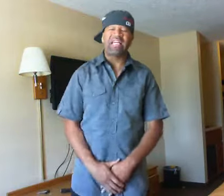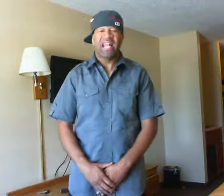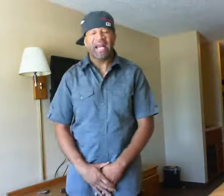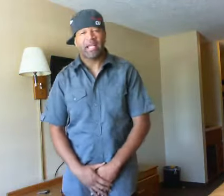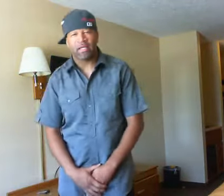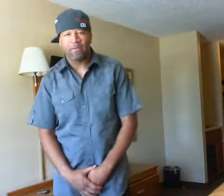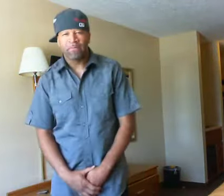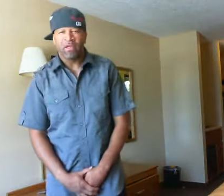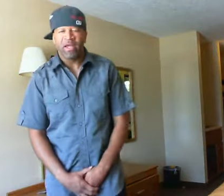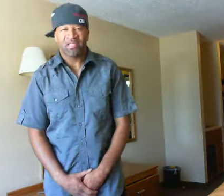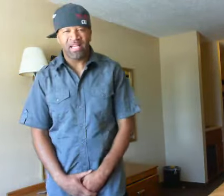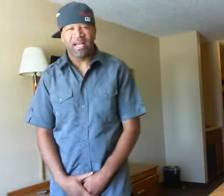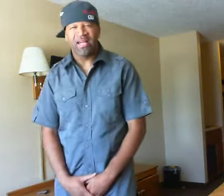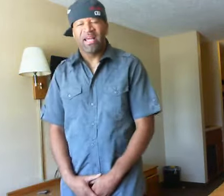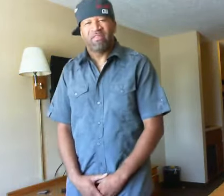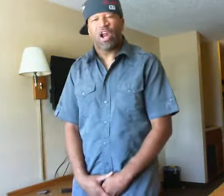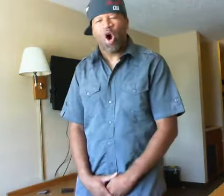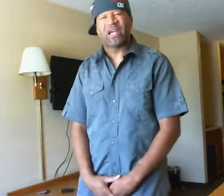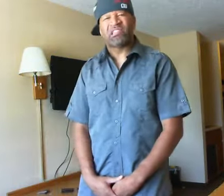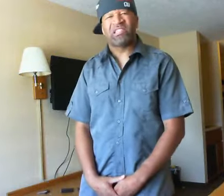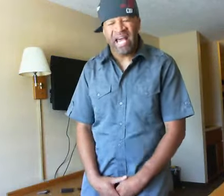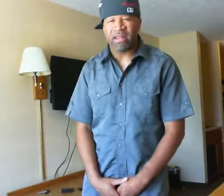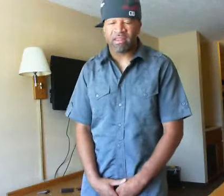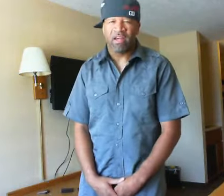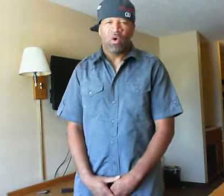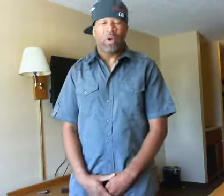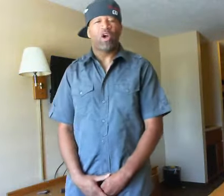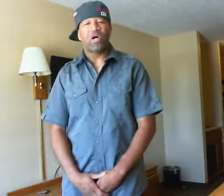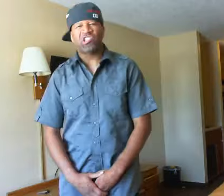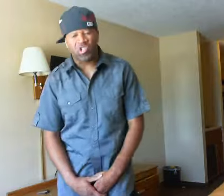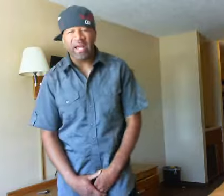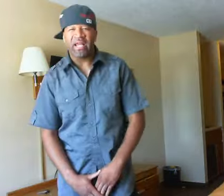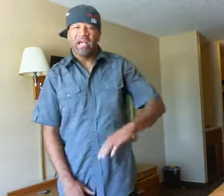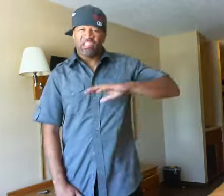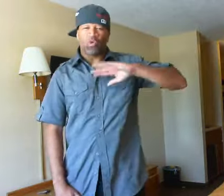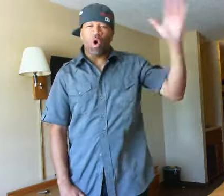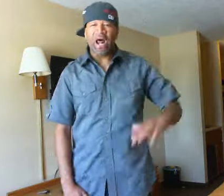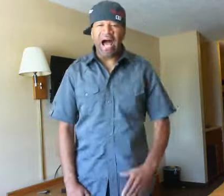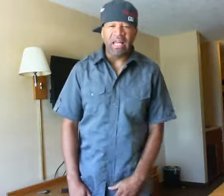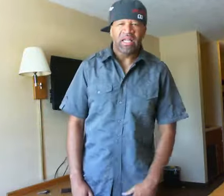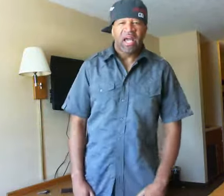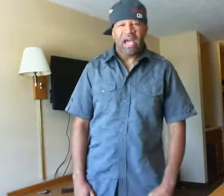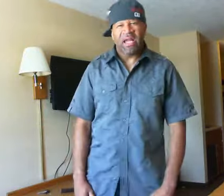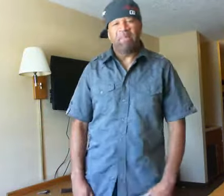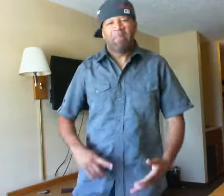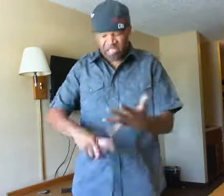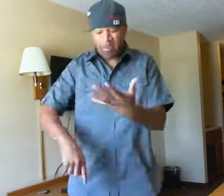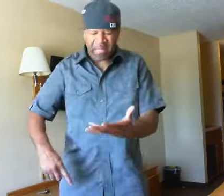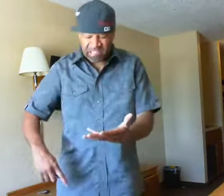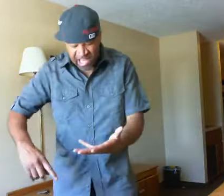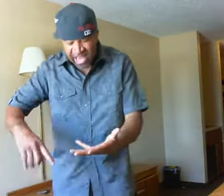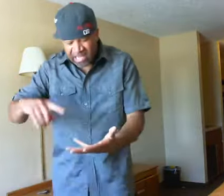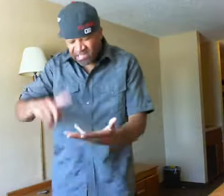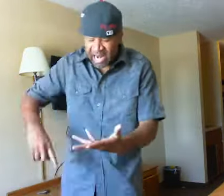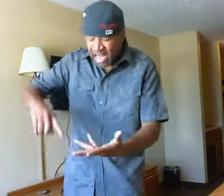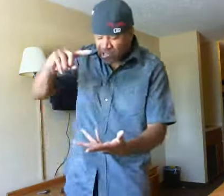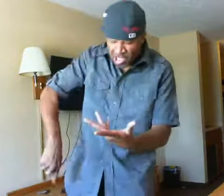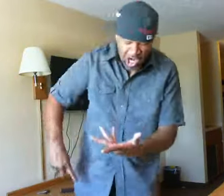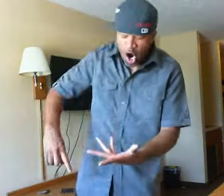Connecticut. You know what sayin'? Then, 10th, we goin' to Rhode Island, and then Bishop SK, tie-dyes, ER,